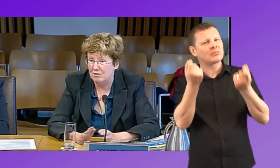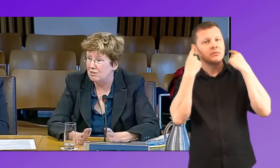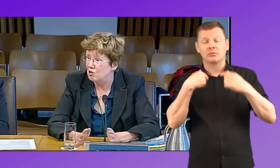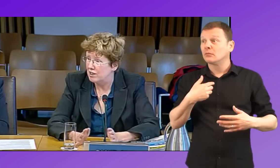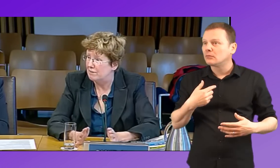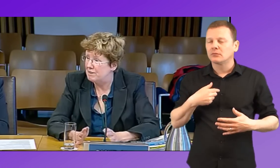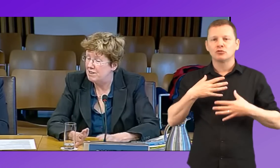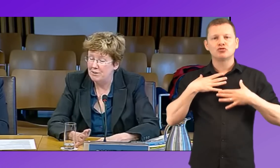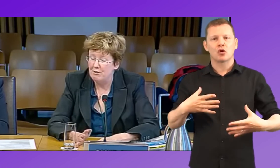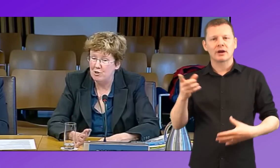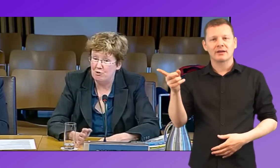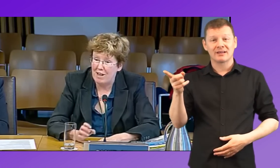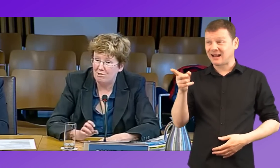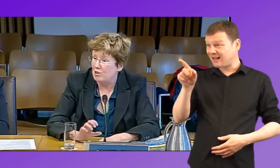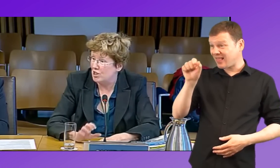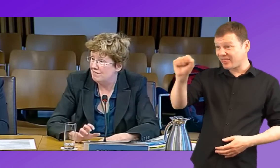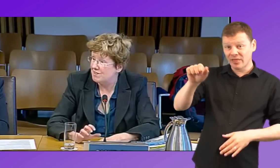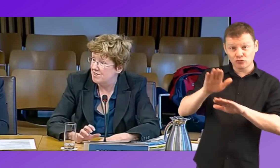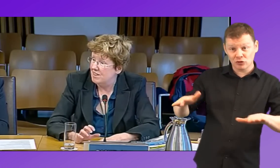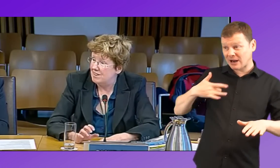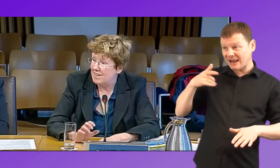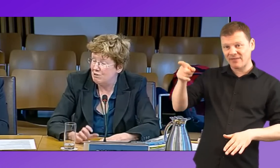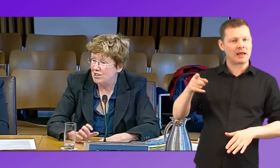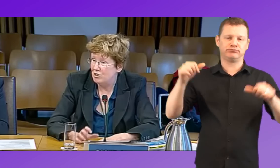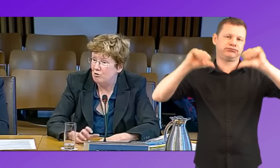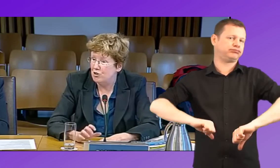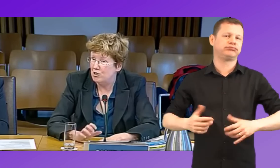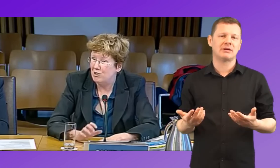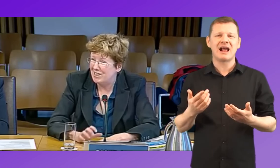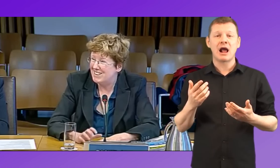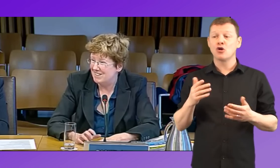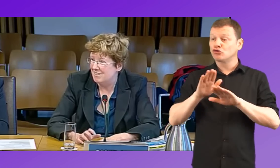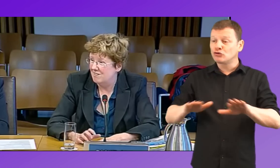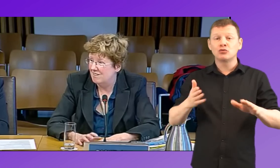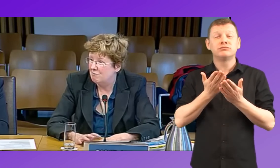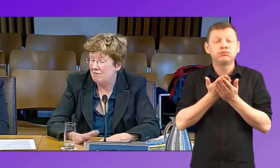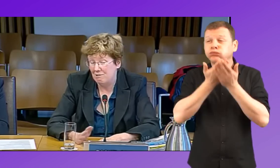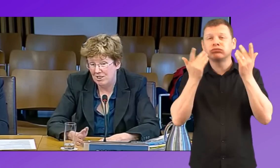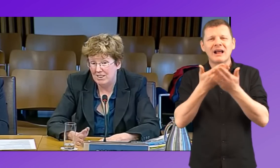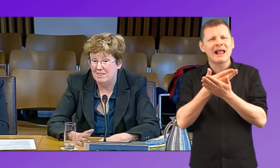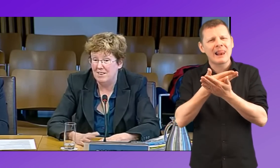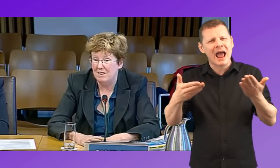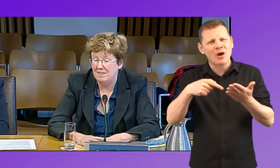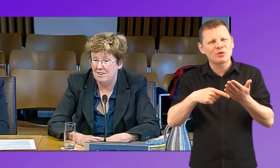shocking. mean, those children haven't got a chance. Languageless children should not exist. But unfortunately, in